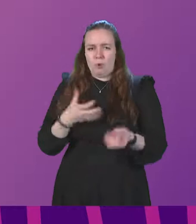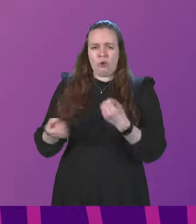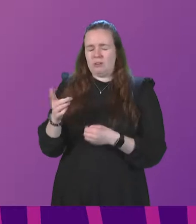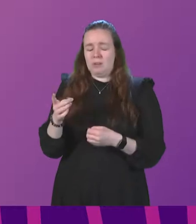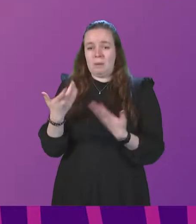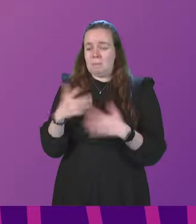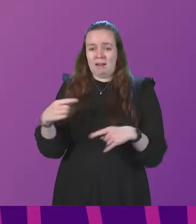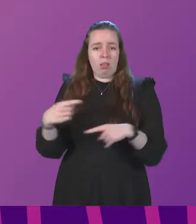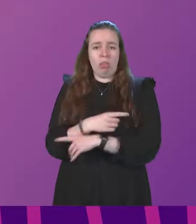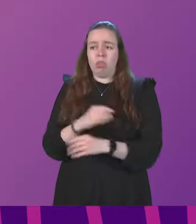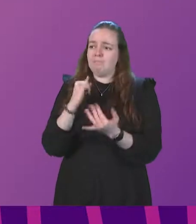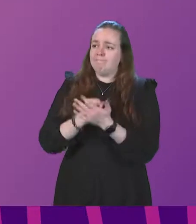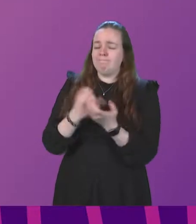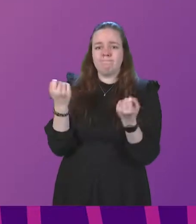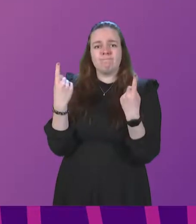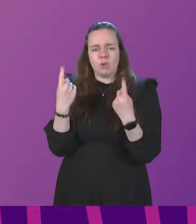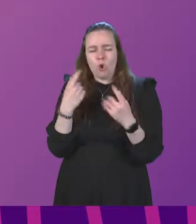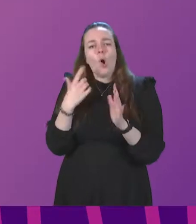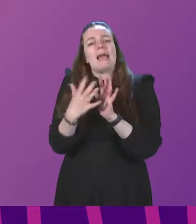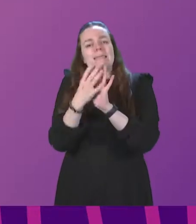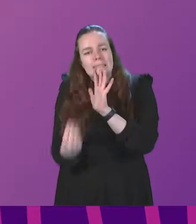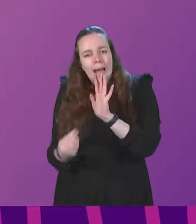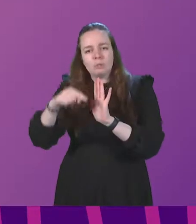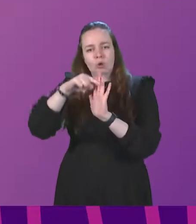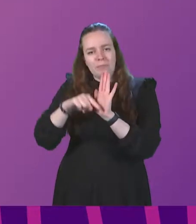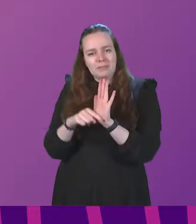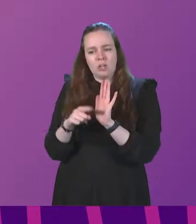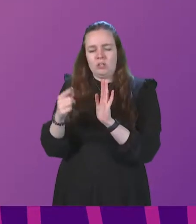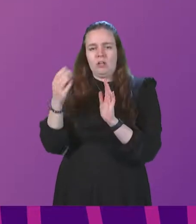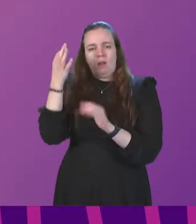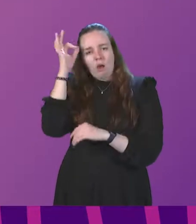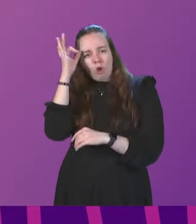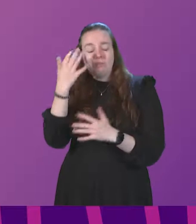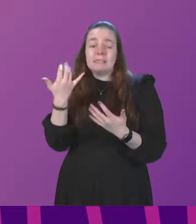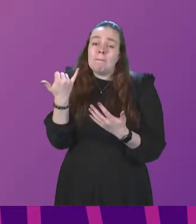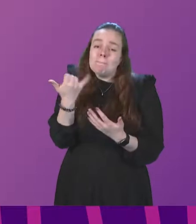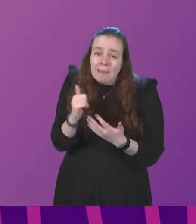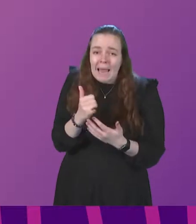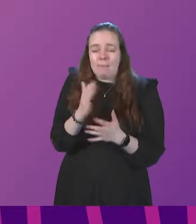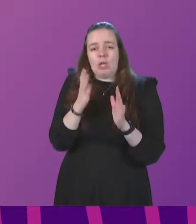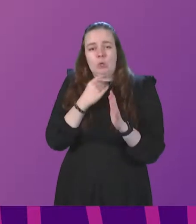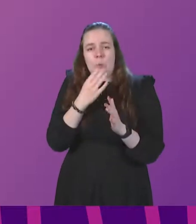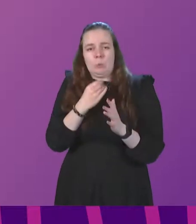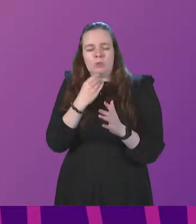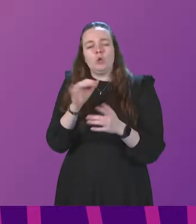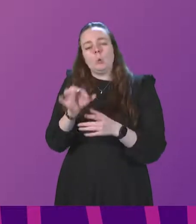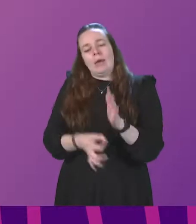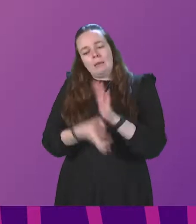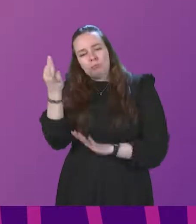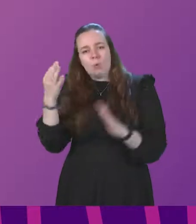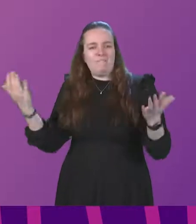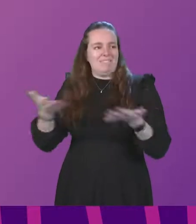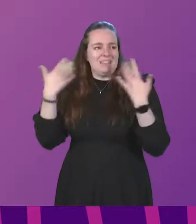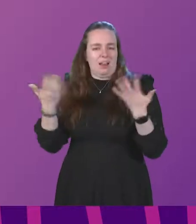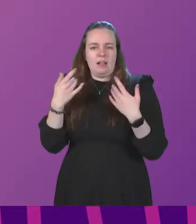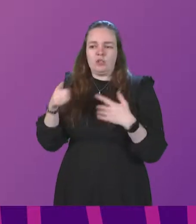misunderstanding of examples of mitigations the local authorities may implement under certain circumstances to improve ventilation of problematic